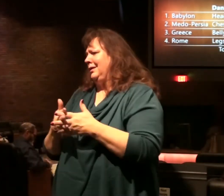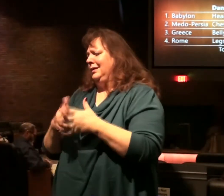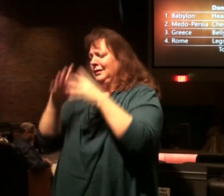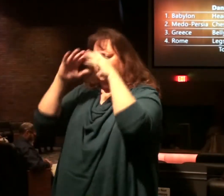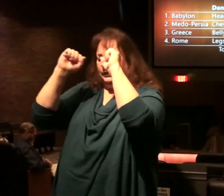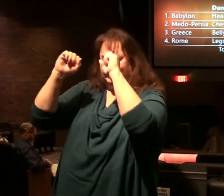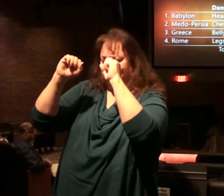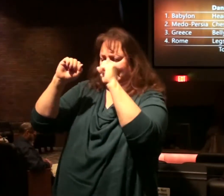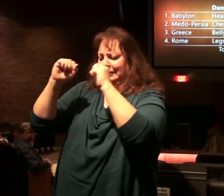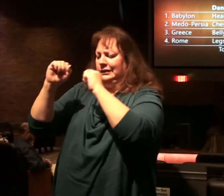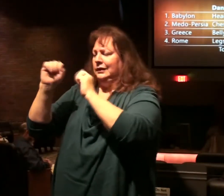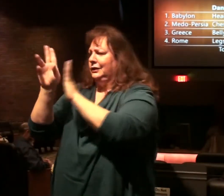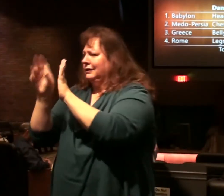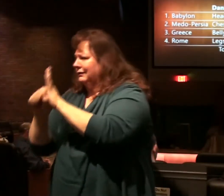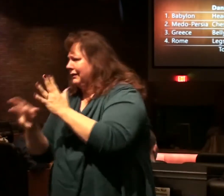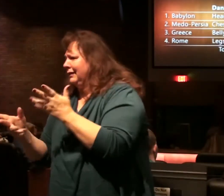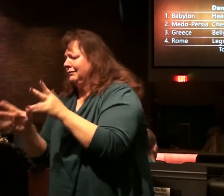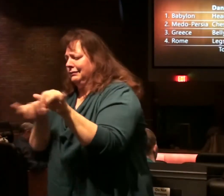So,